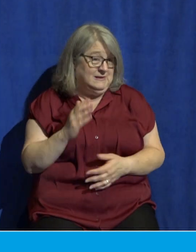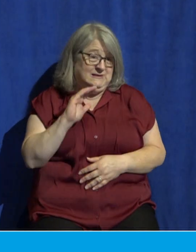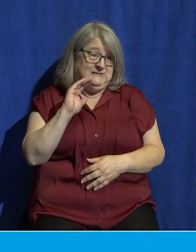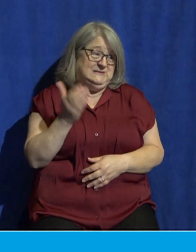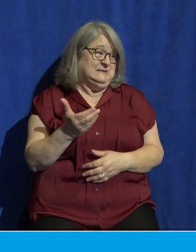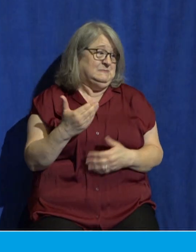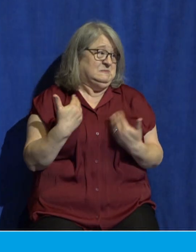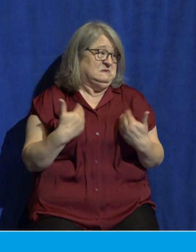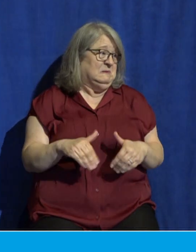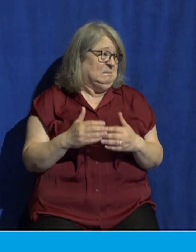thing.